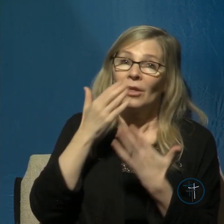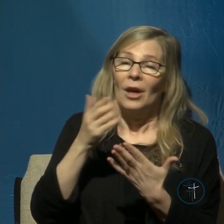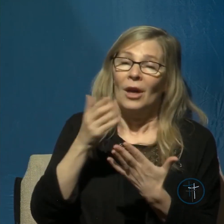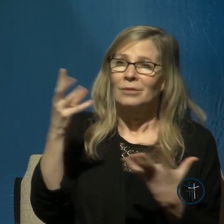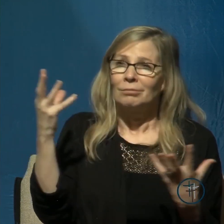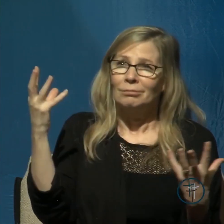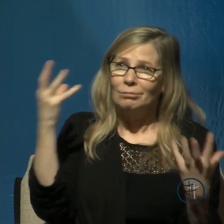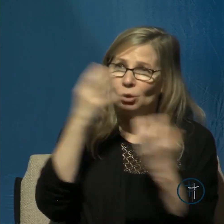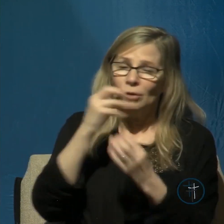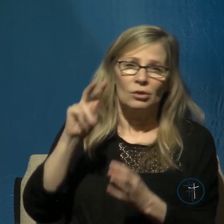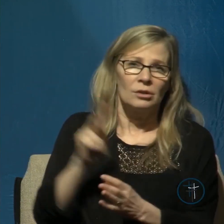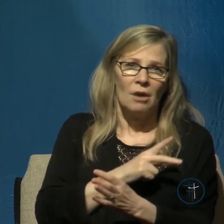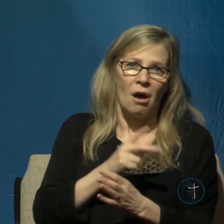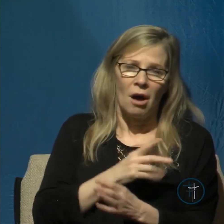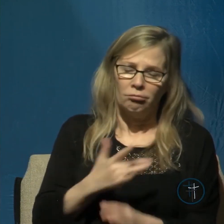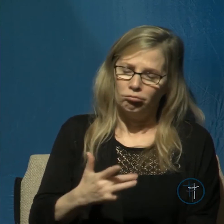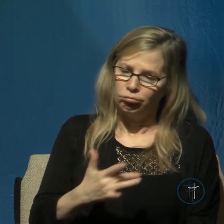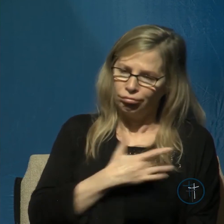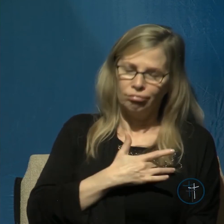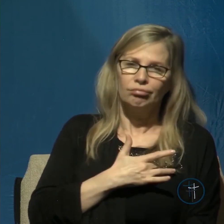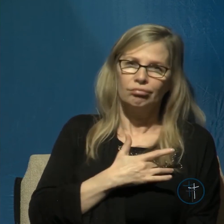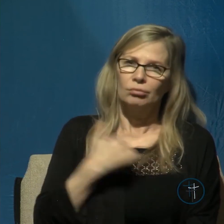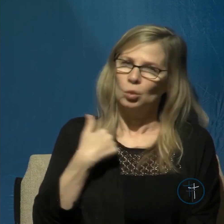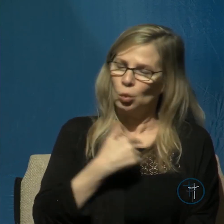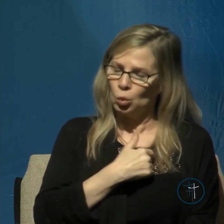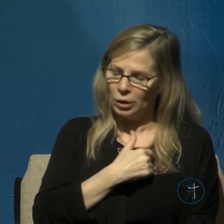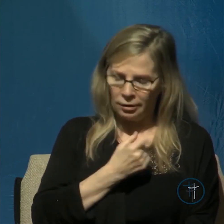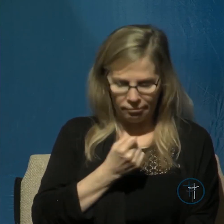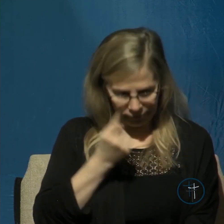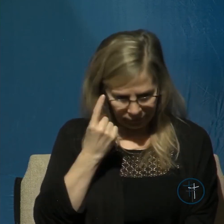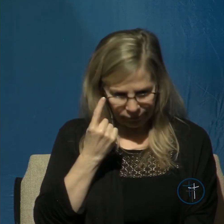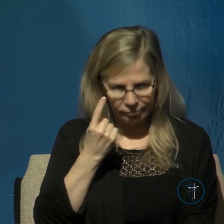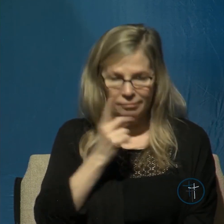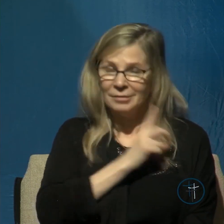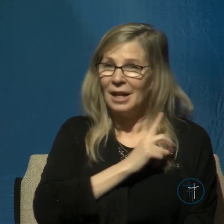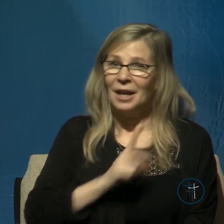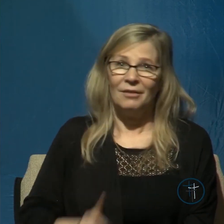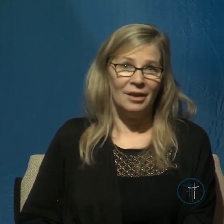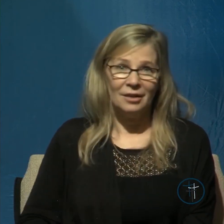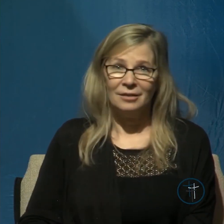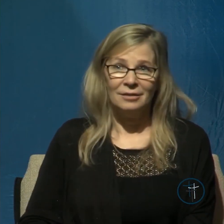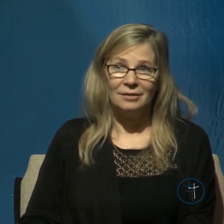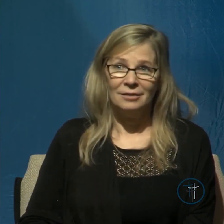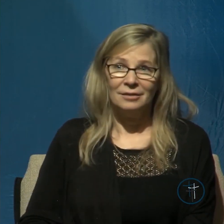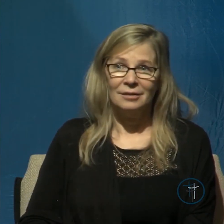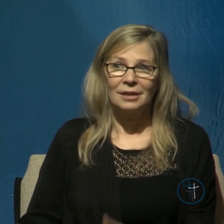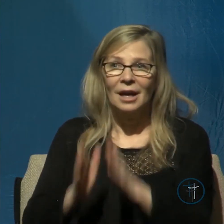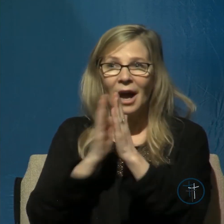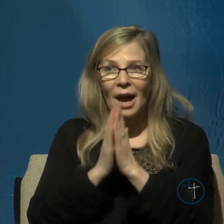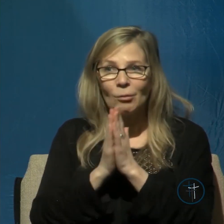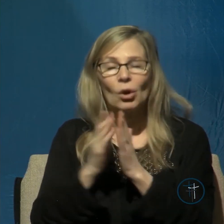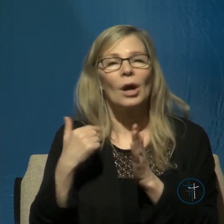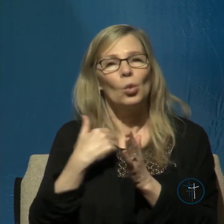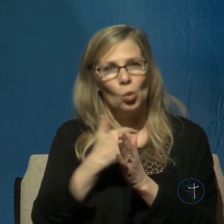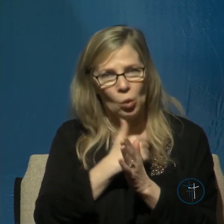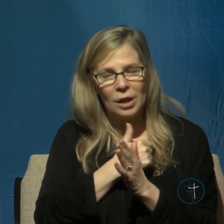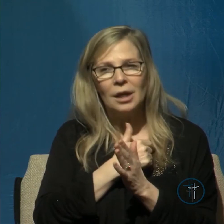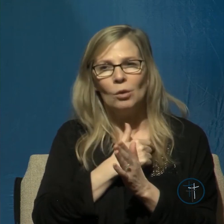Lord we relate to it we understand where David's coming from and Lord I pray that we will take to heart these truths that